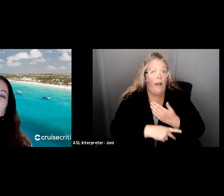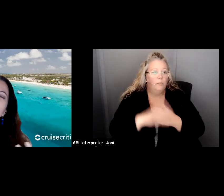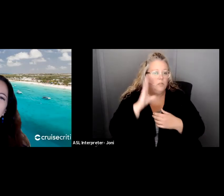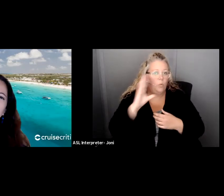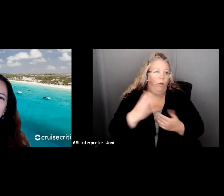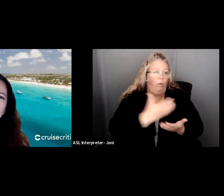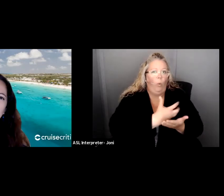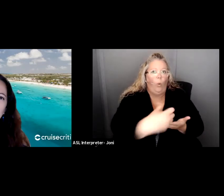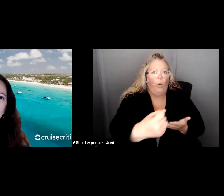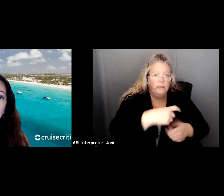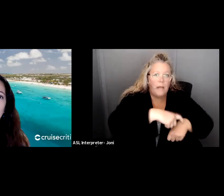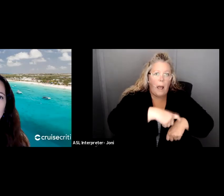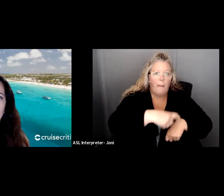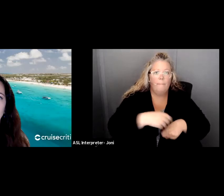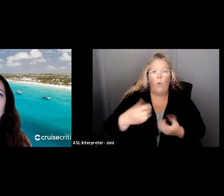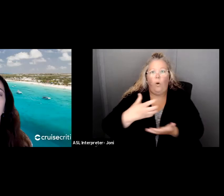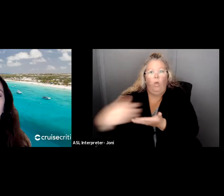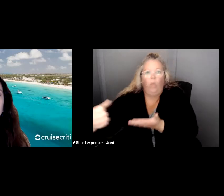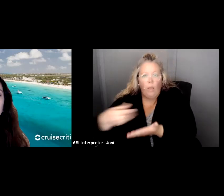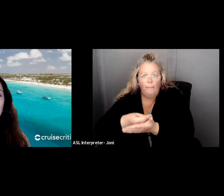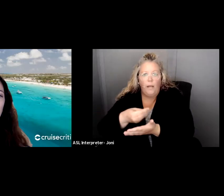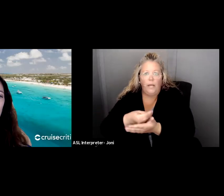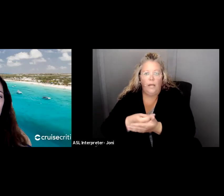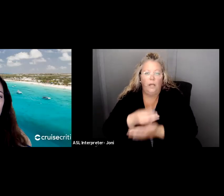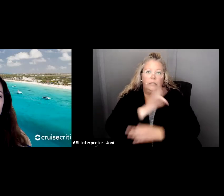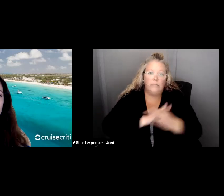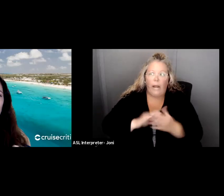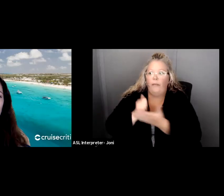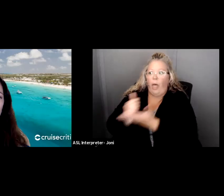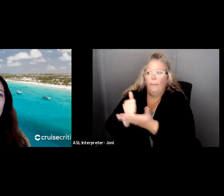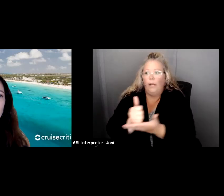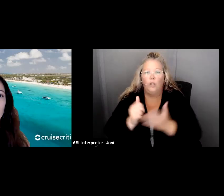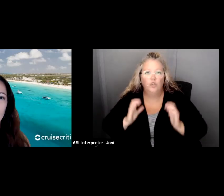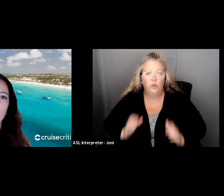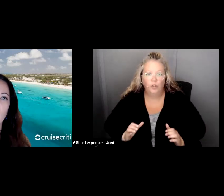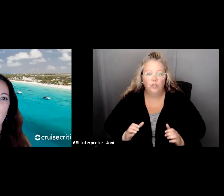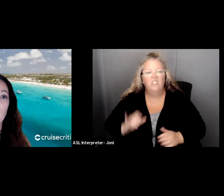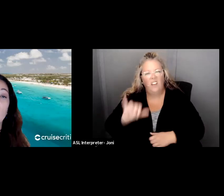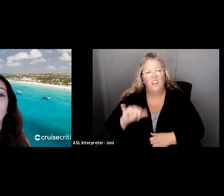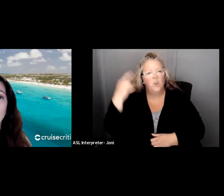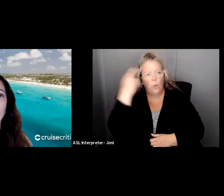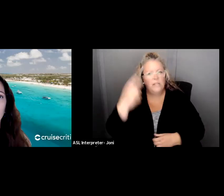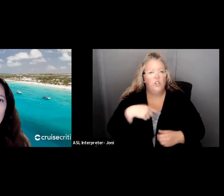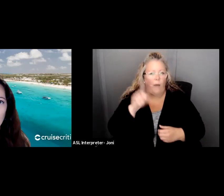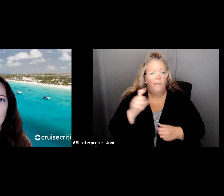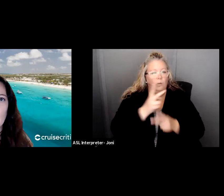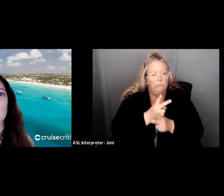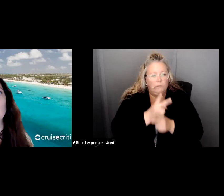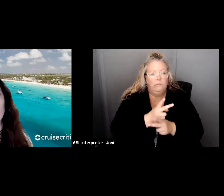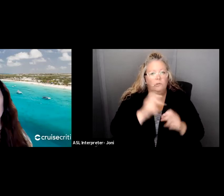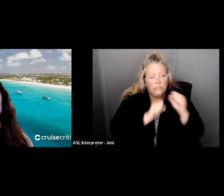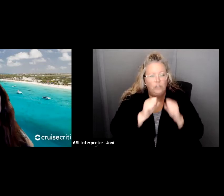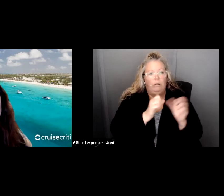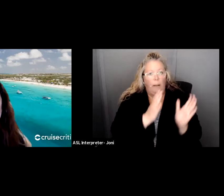from things that we could be doing to help consumers. So that's why we have to do strategic planning. It will be the blueprint